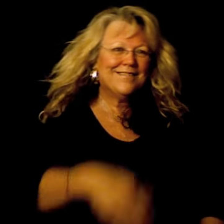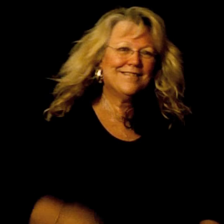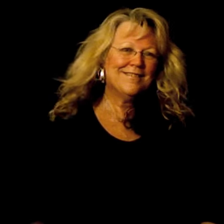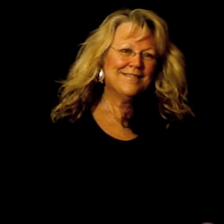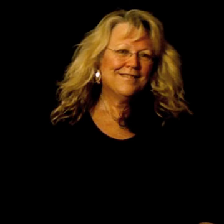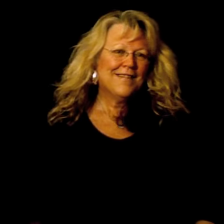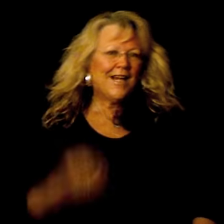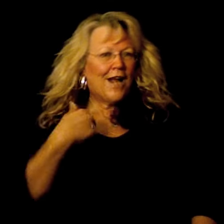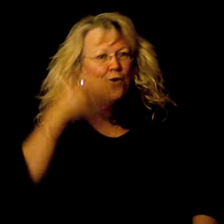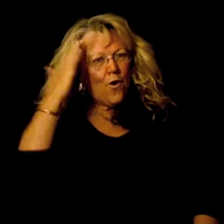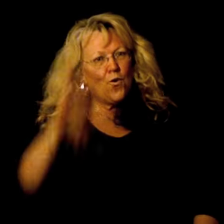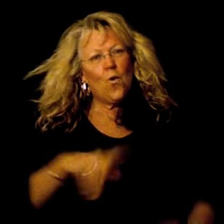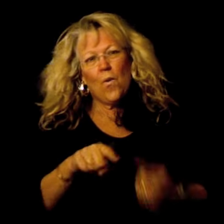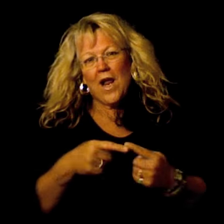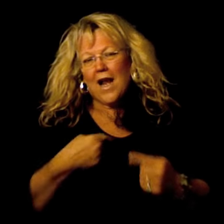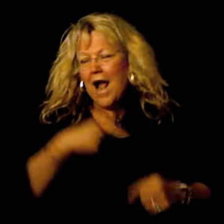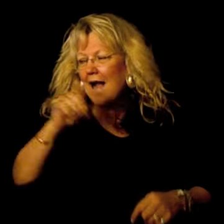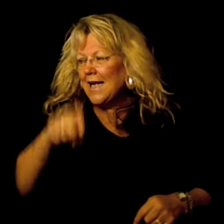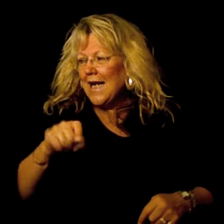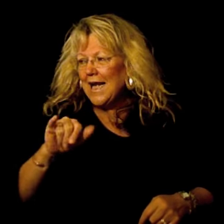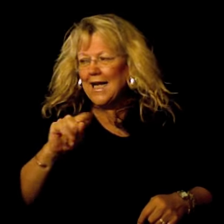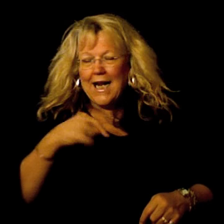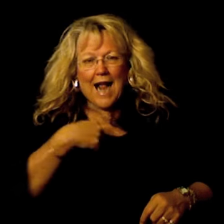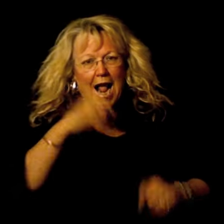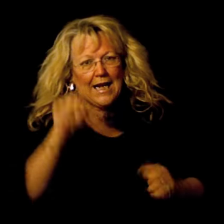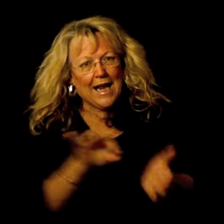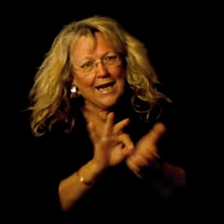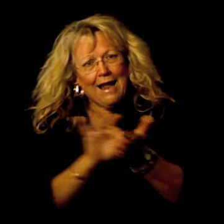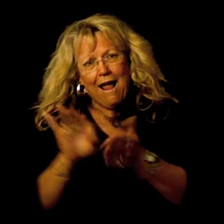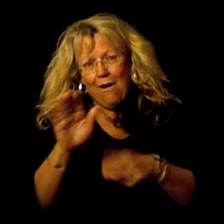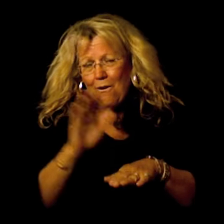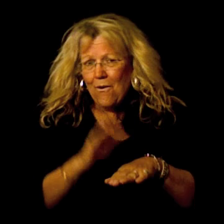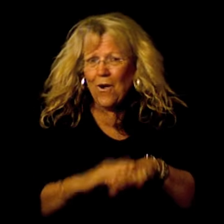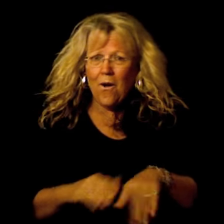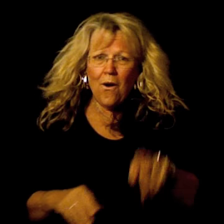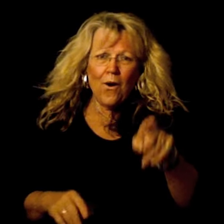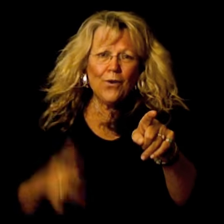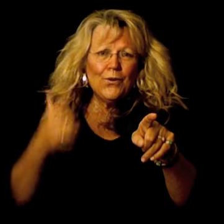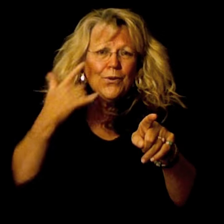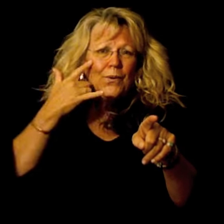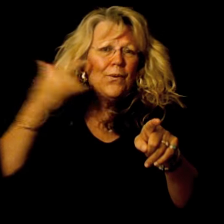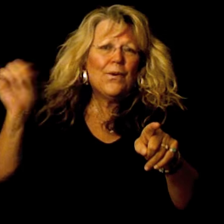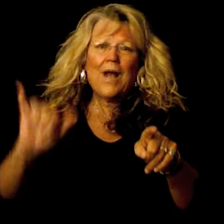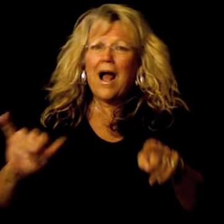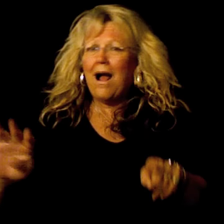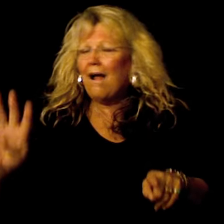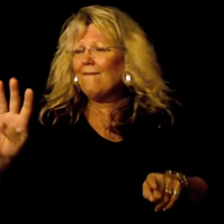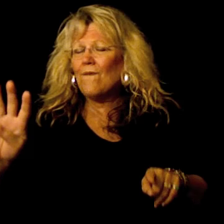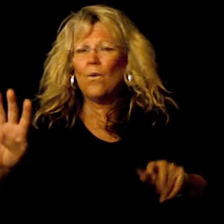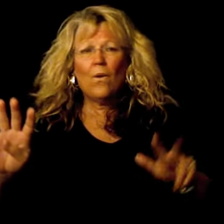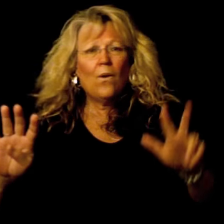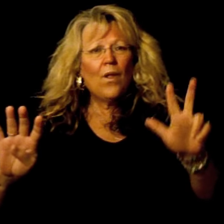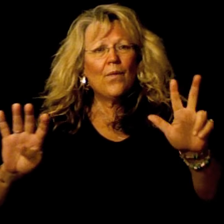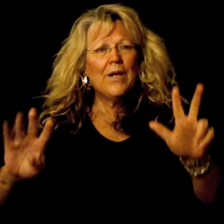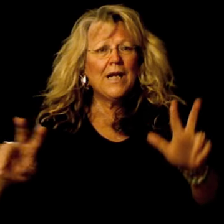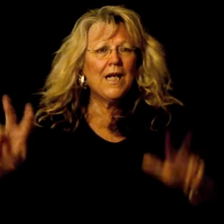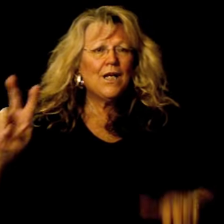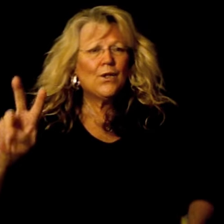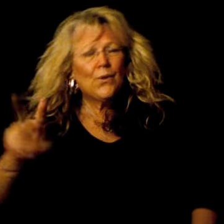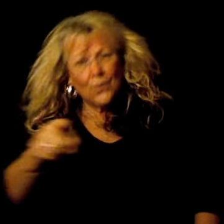And I know when I need it, I can count on you like four, three, two,